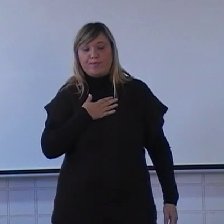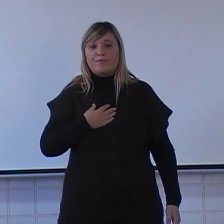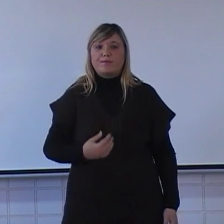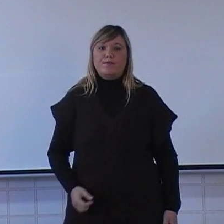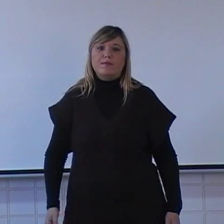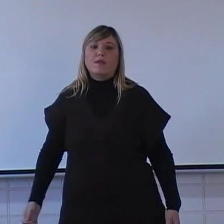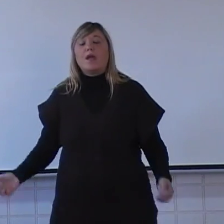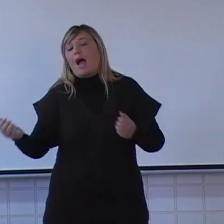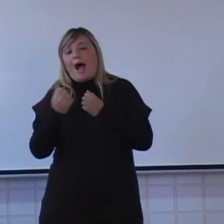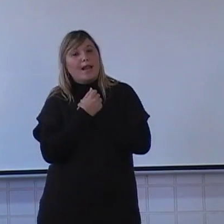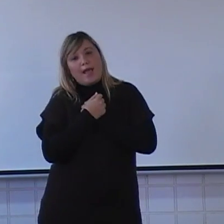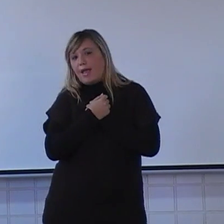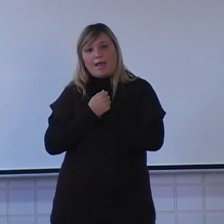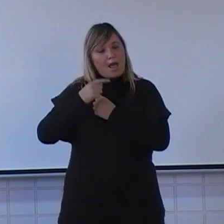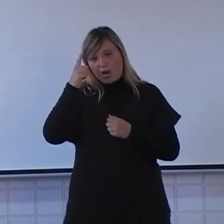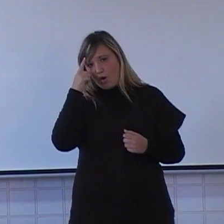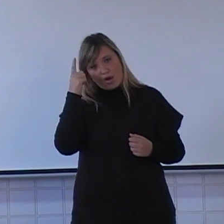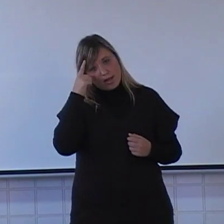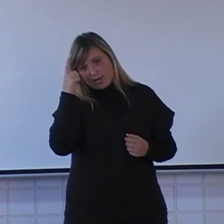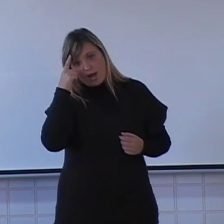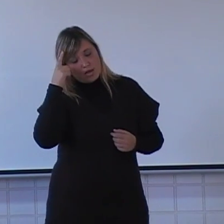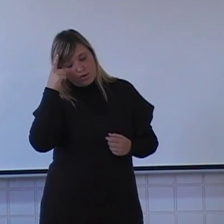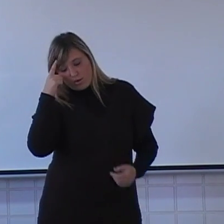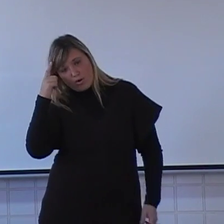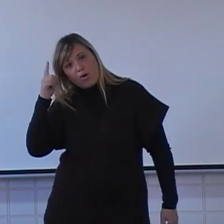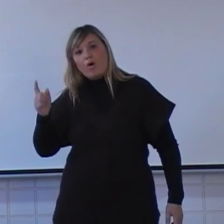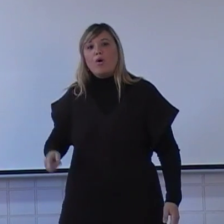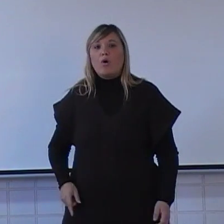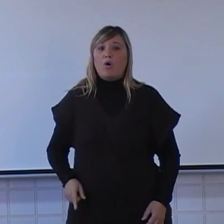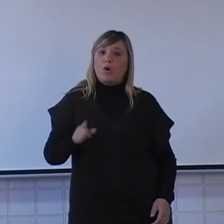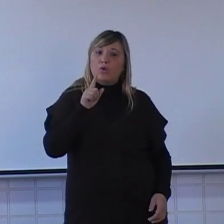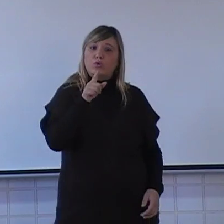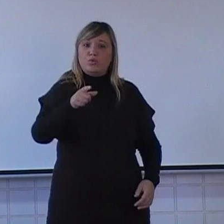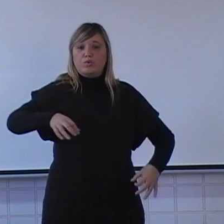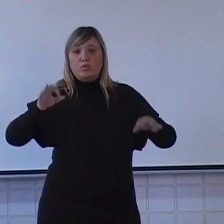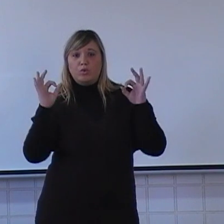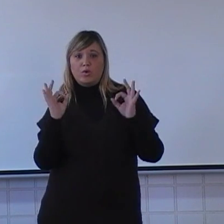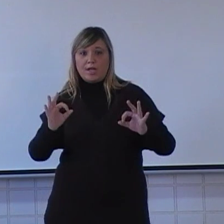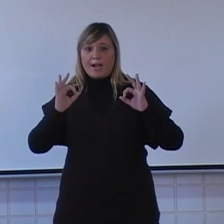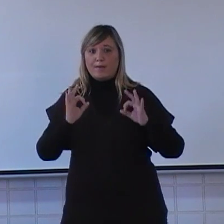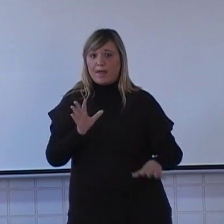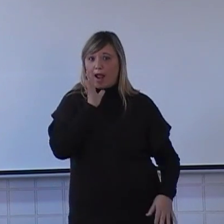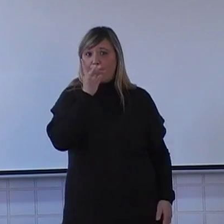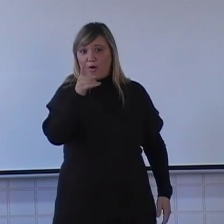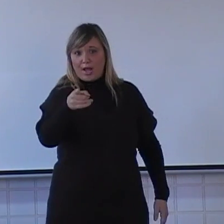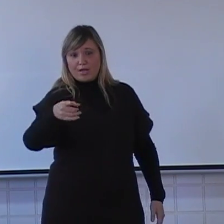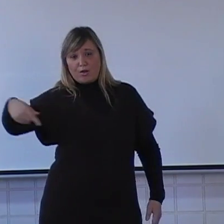have feeling You